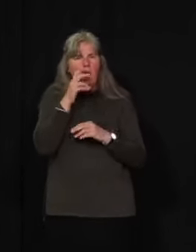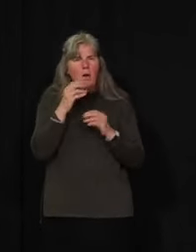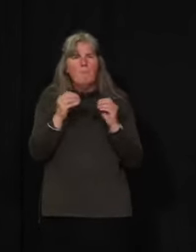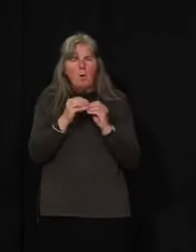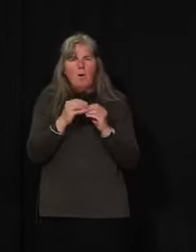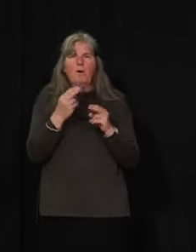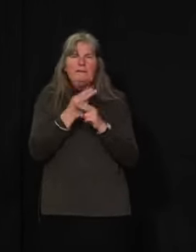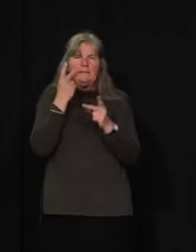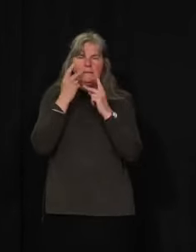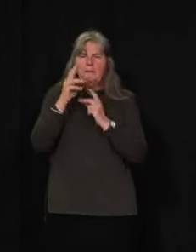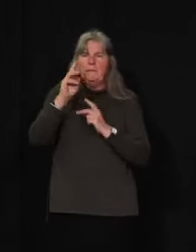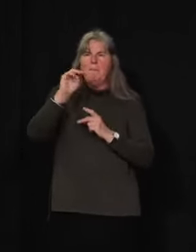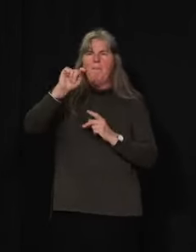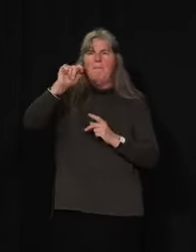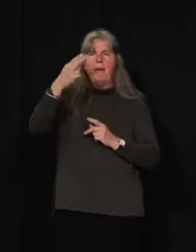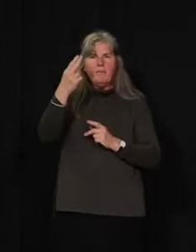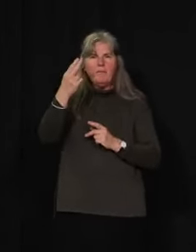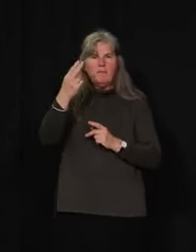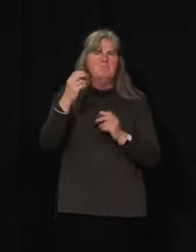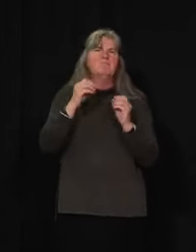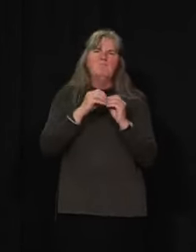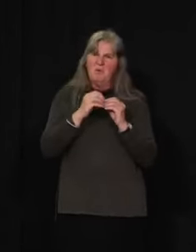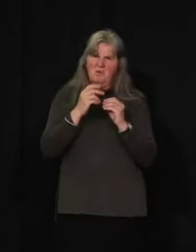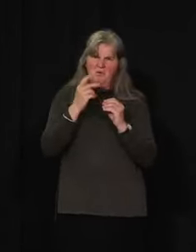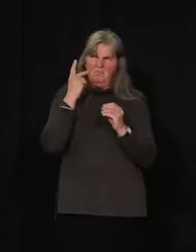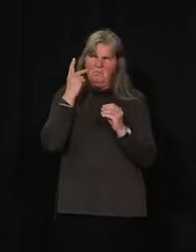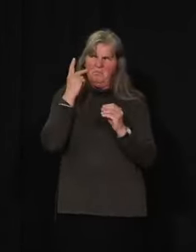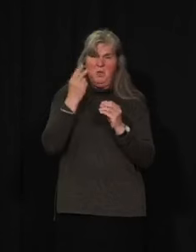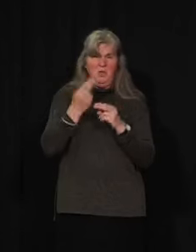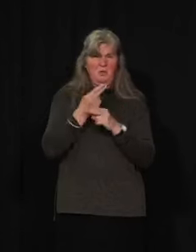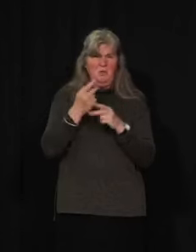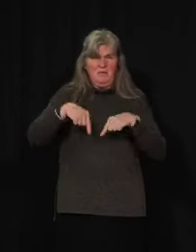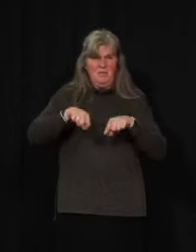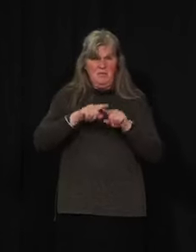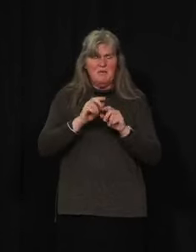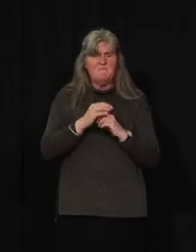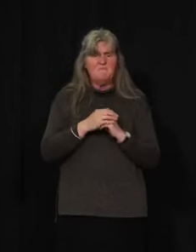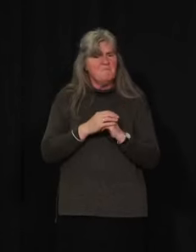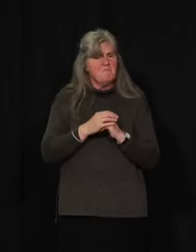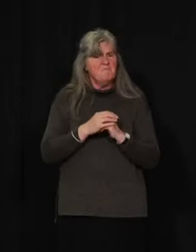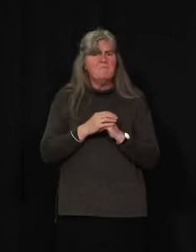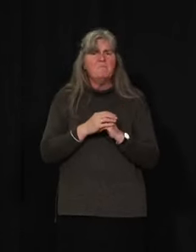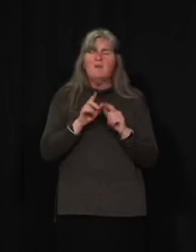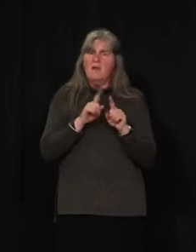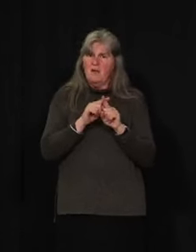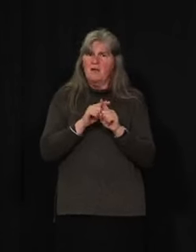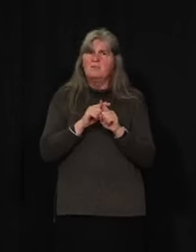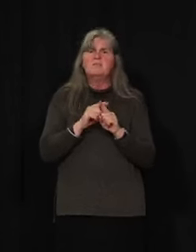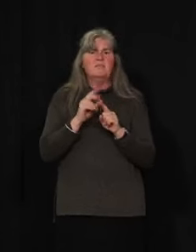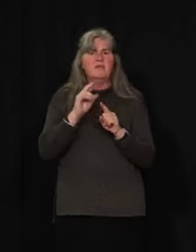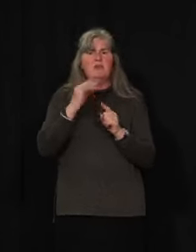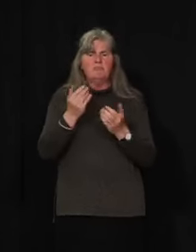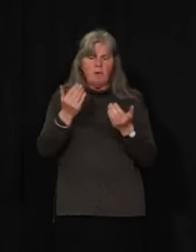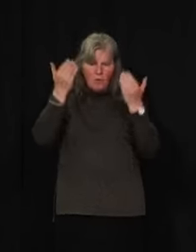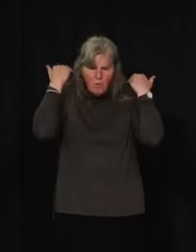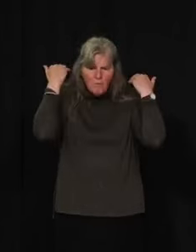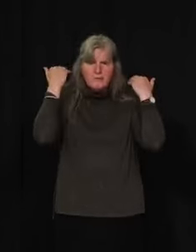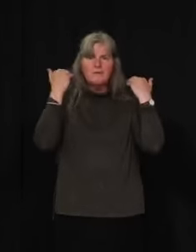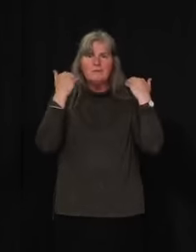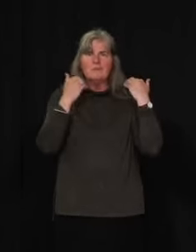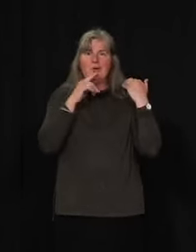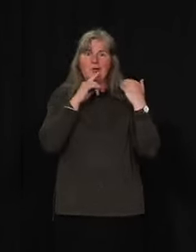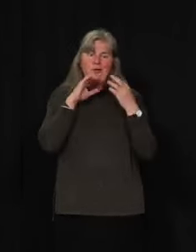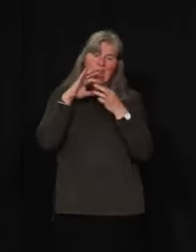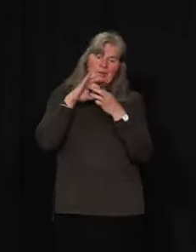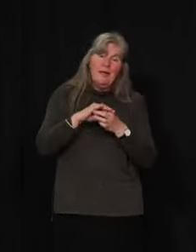methamphetamine. And as I said, we have seen more overdoses. Whether that's related to this or not,